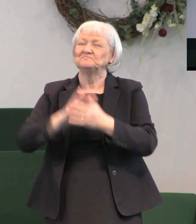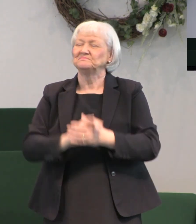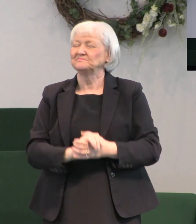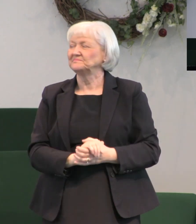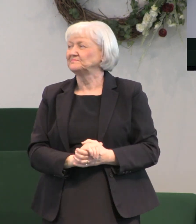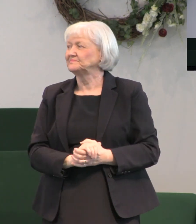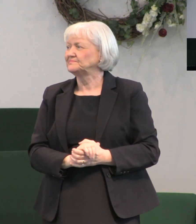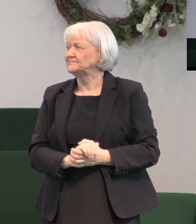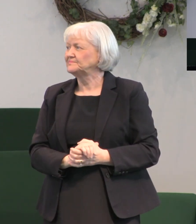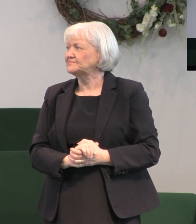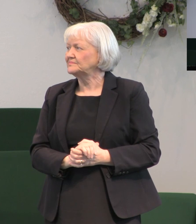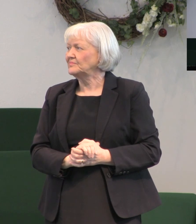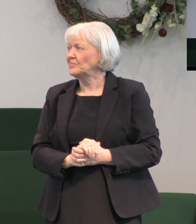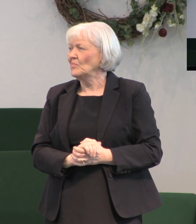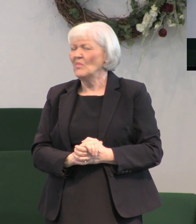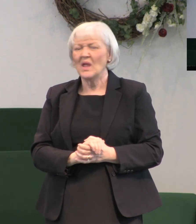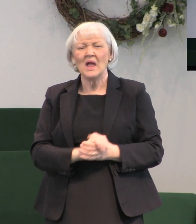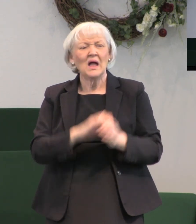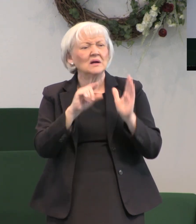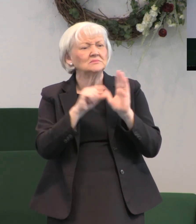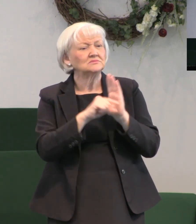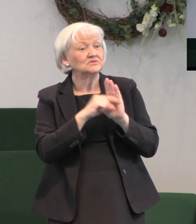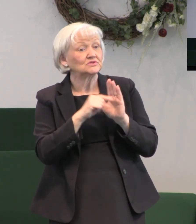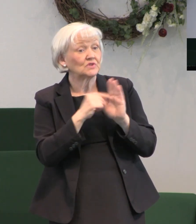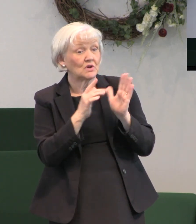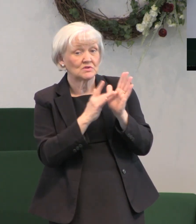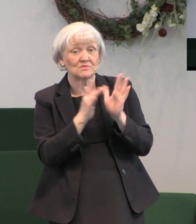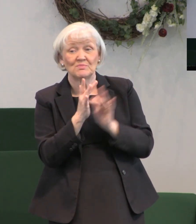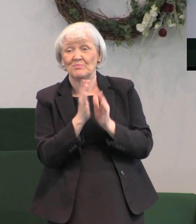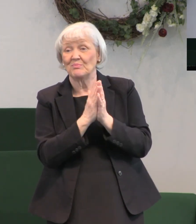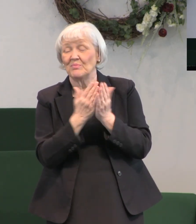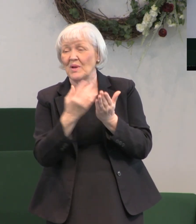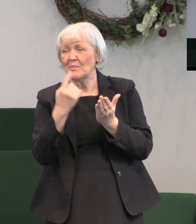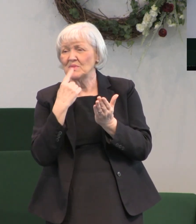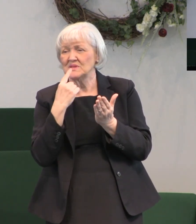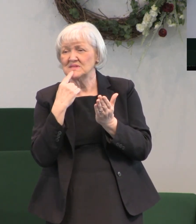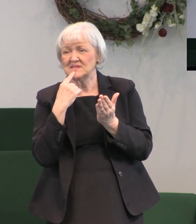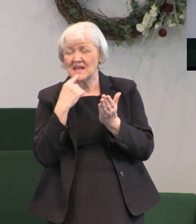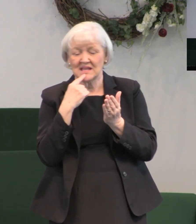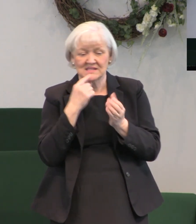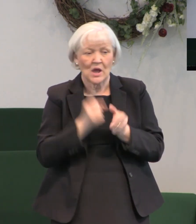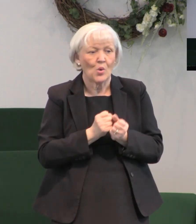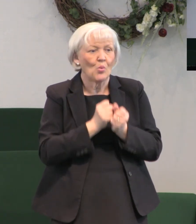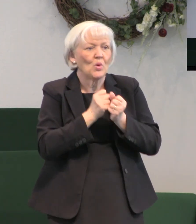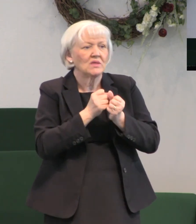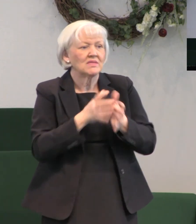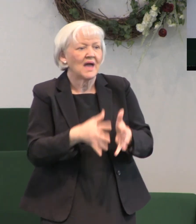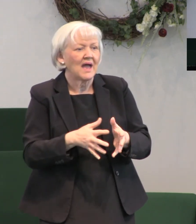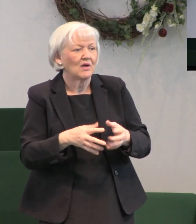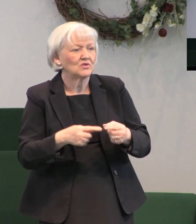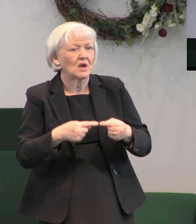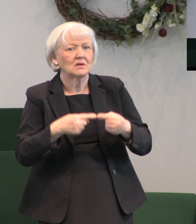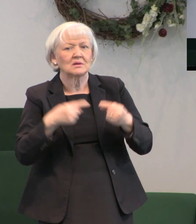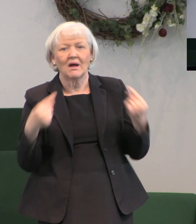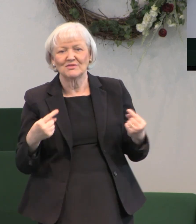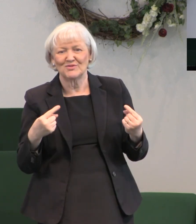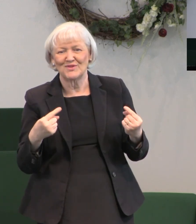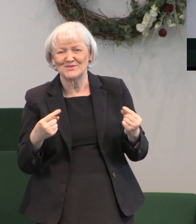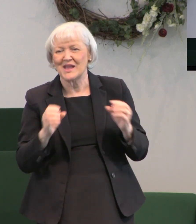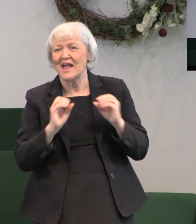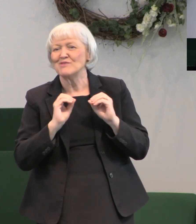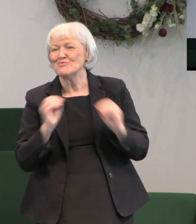there's a passage this scripture again said this is without controversy there's no doubt